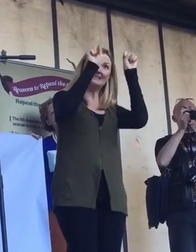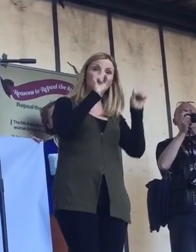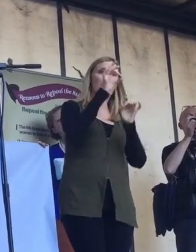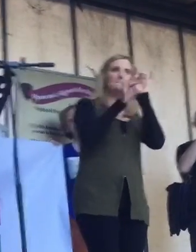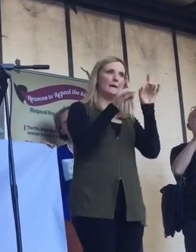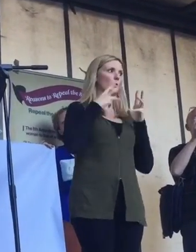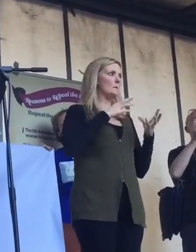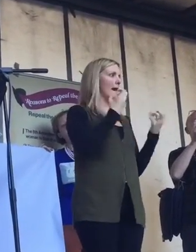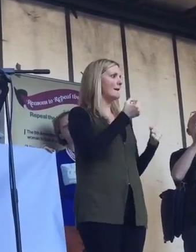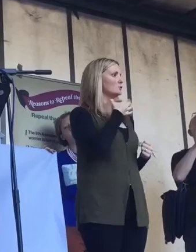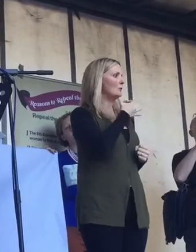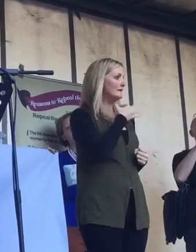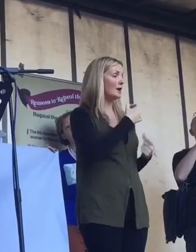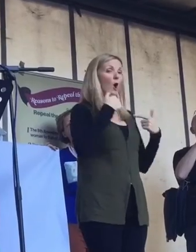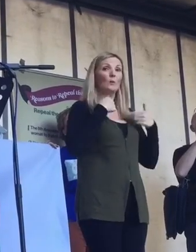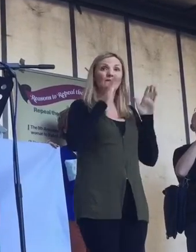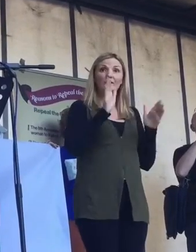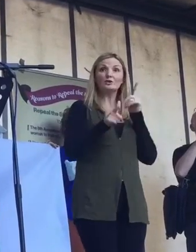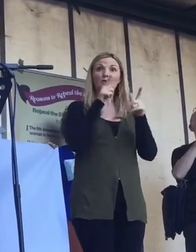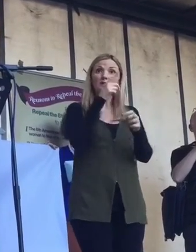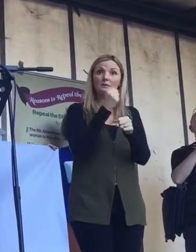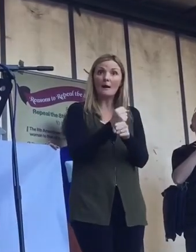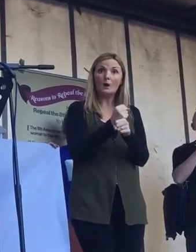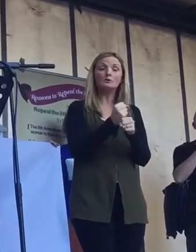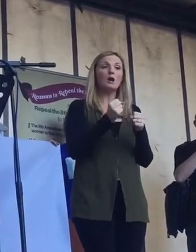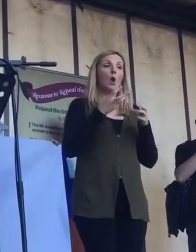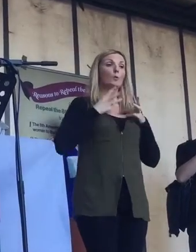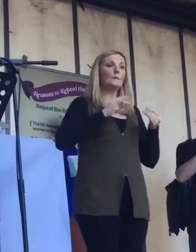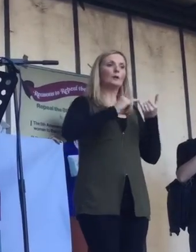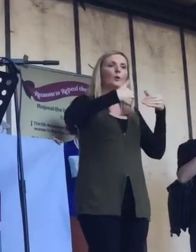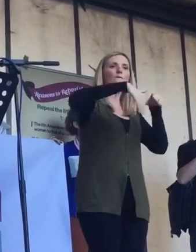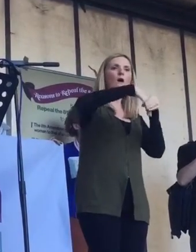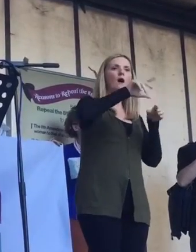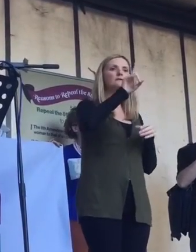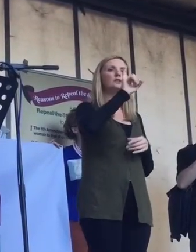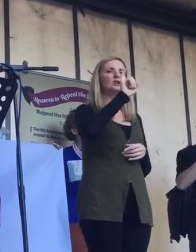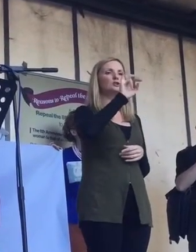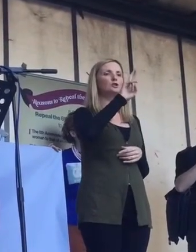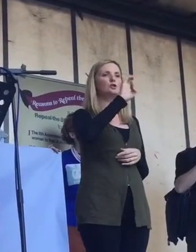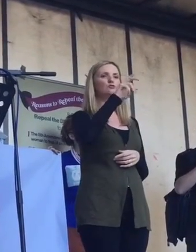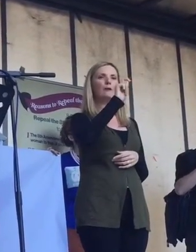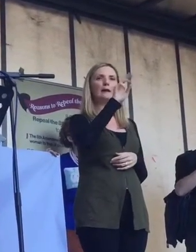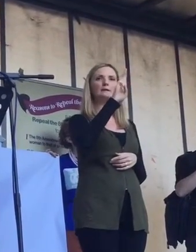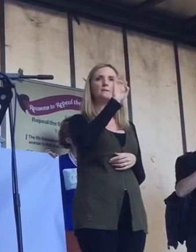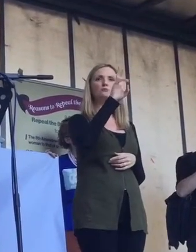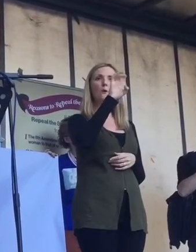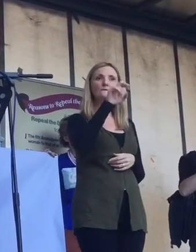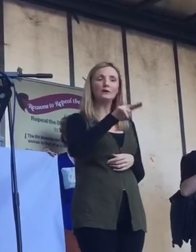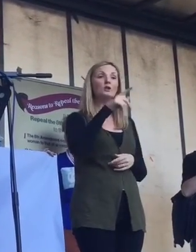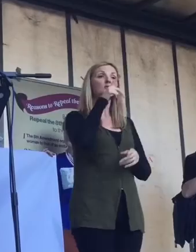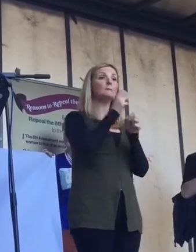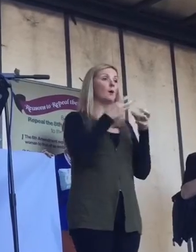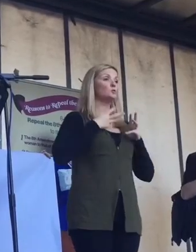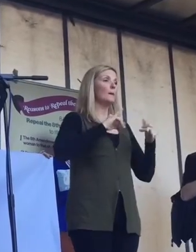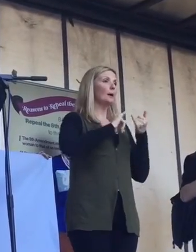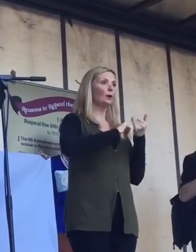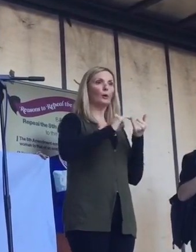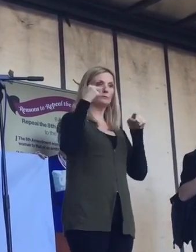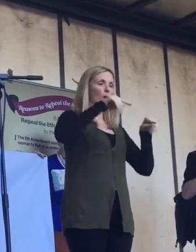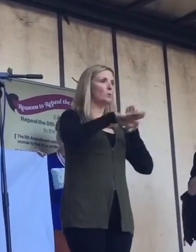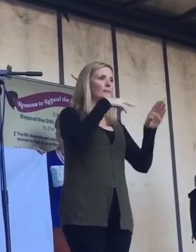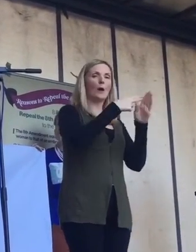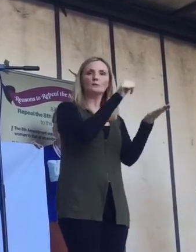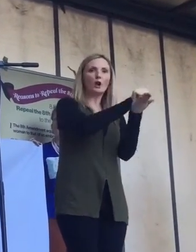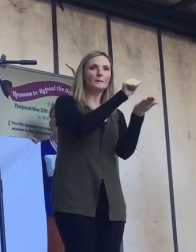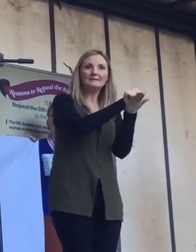We spoke about How women earn direct provision We spoke about How undocumented women We spoke about How women